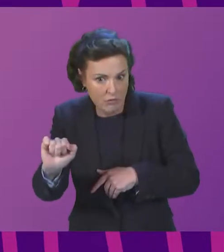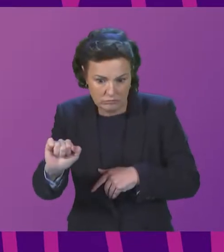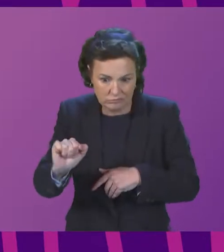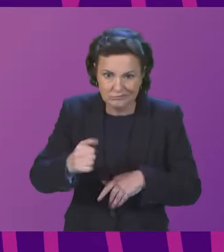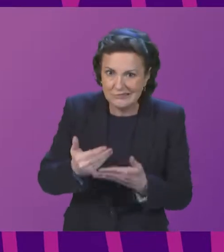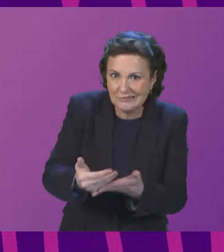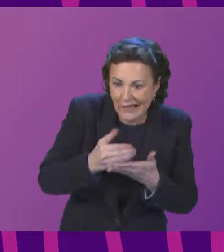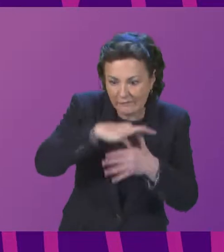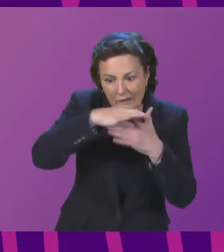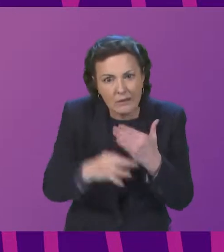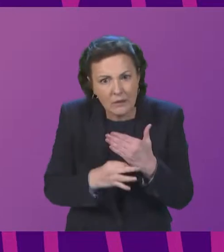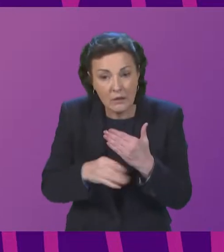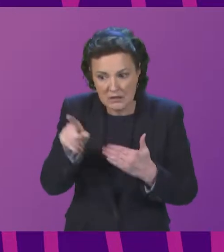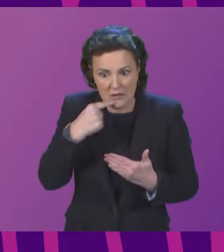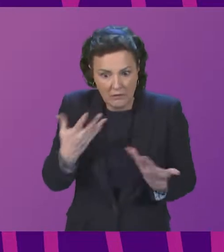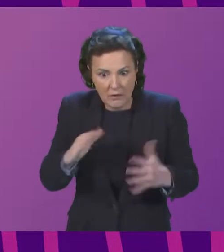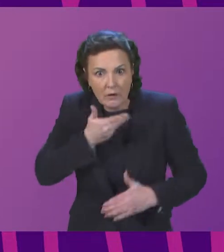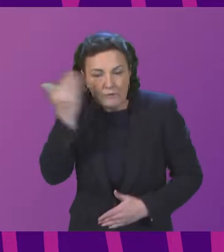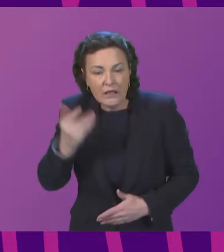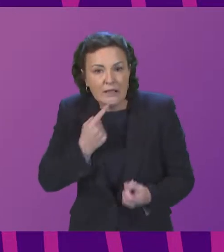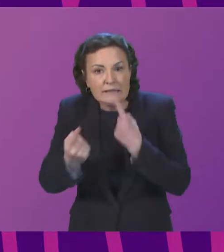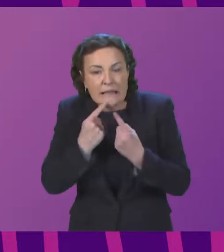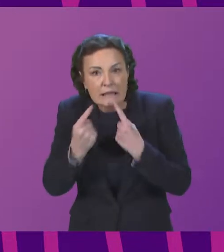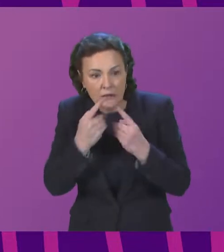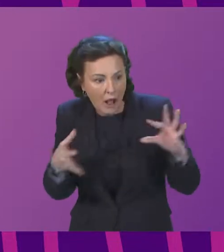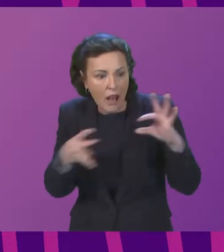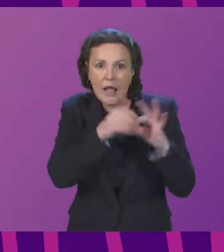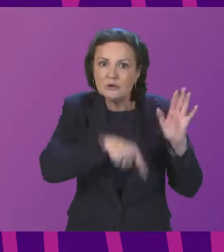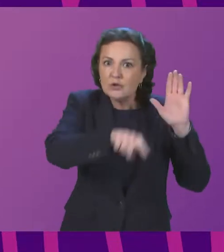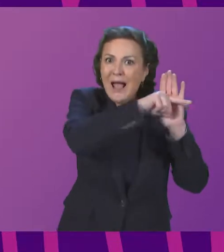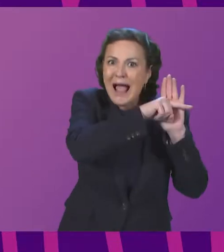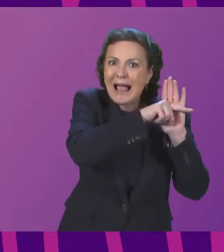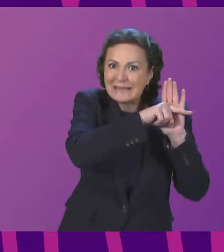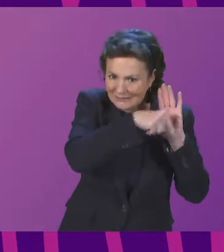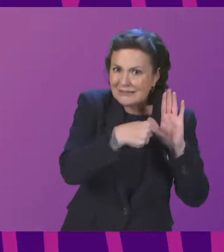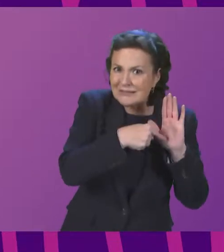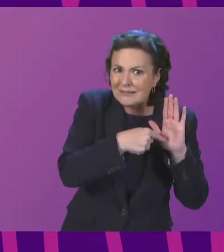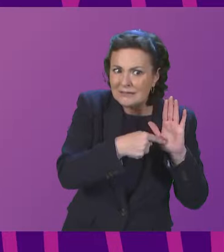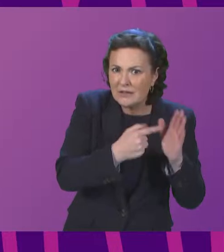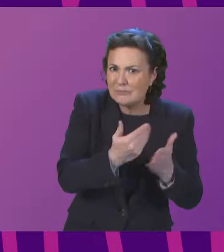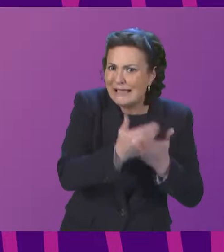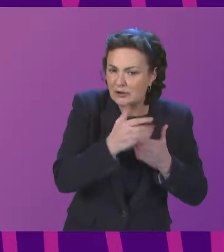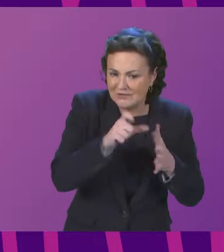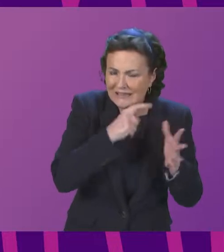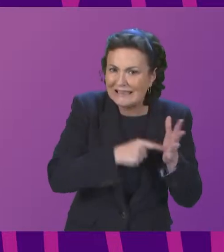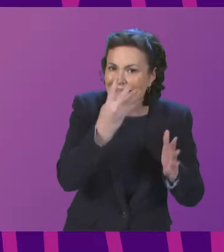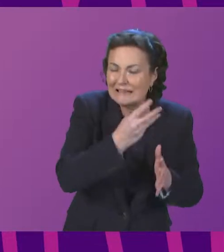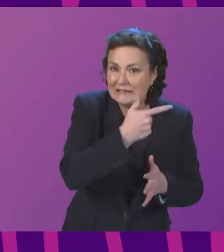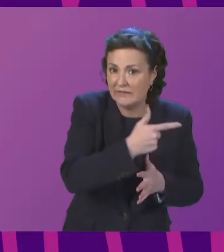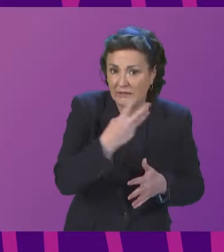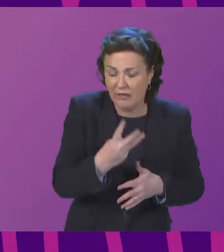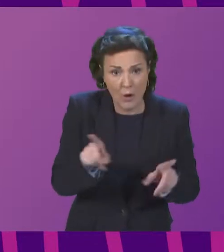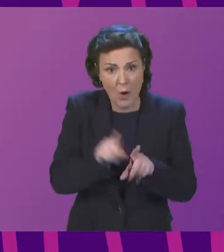to the exercise of section 19 of the prescription and limitation act 1973 and that the Scottish courts and tribunal service cannot